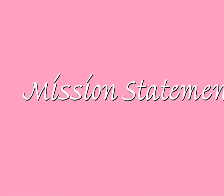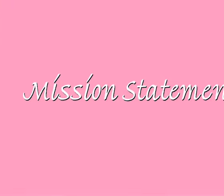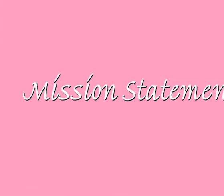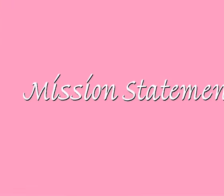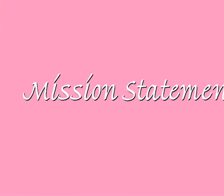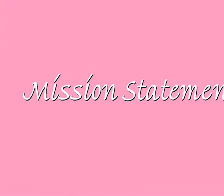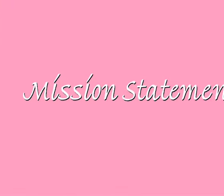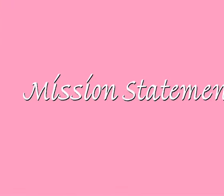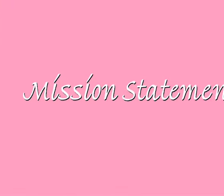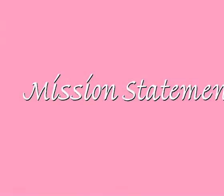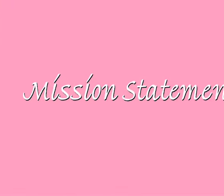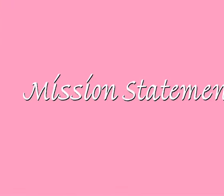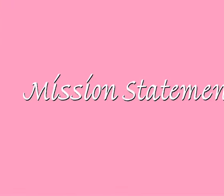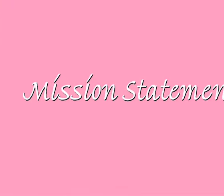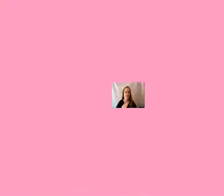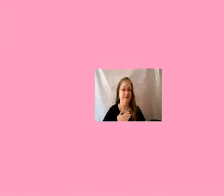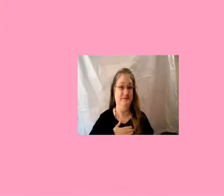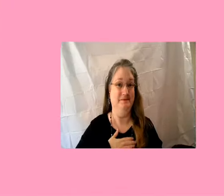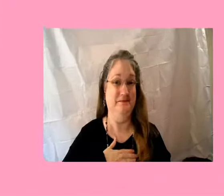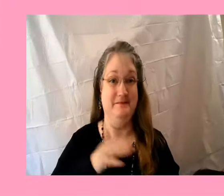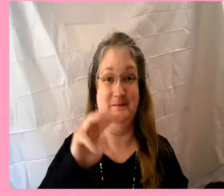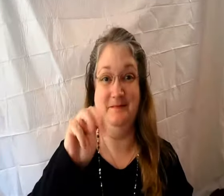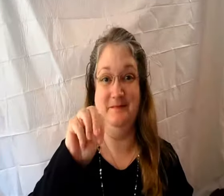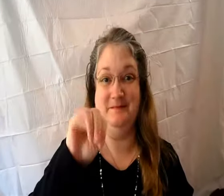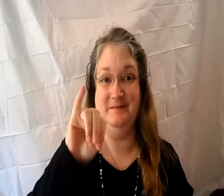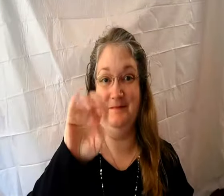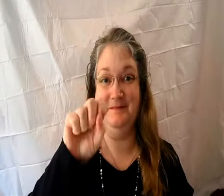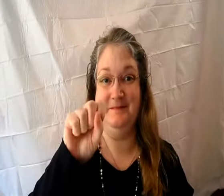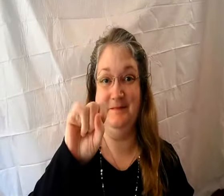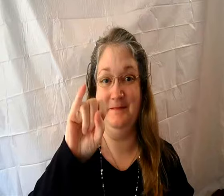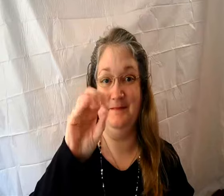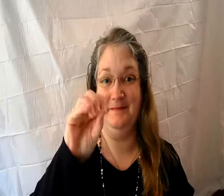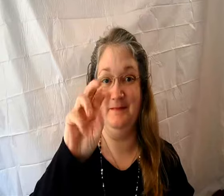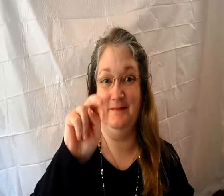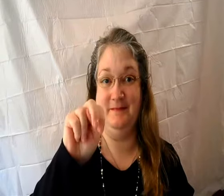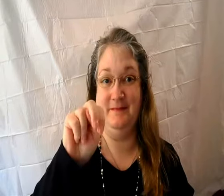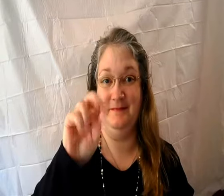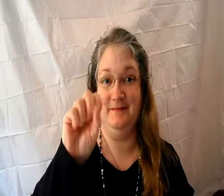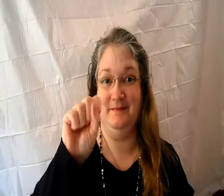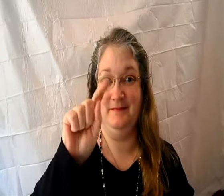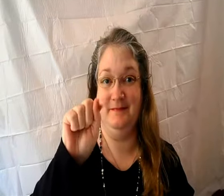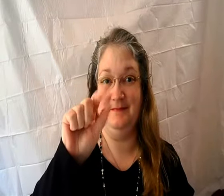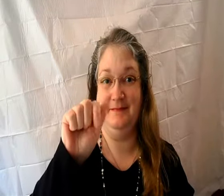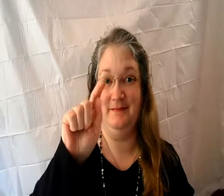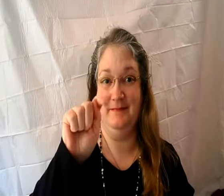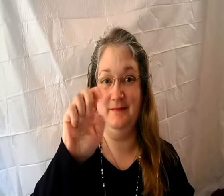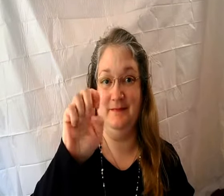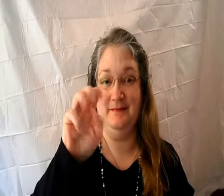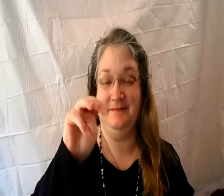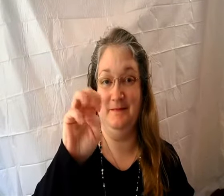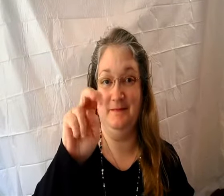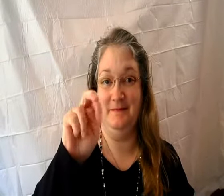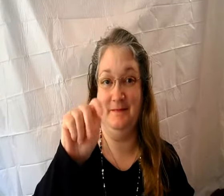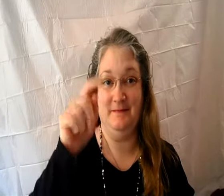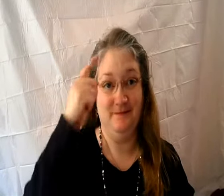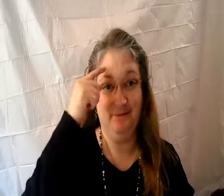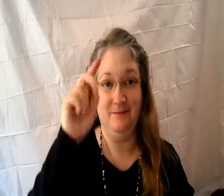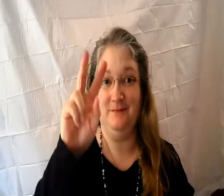I was a sinner, I now understand When the world says